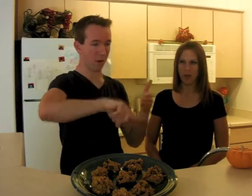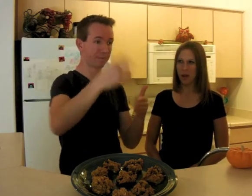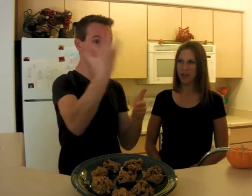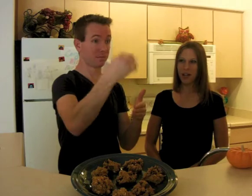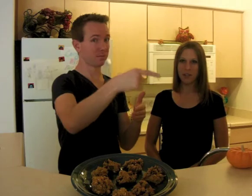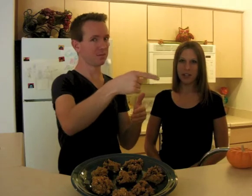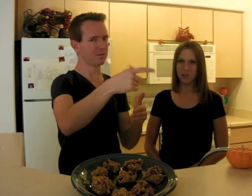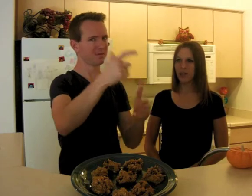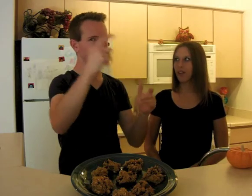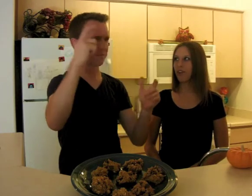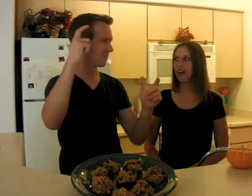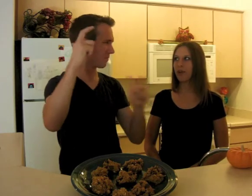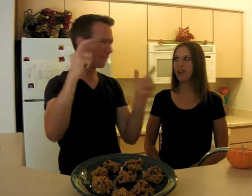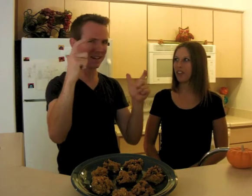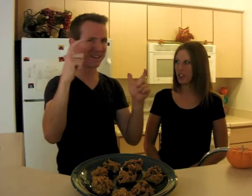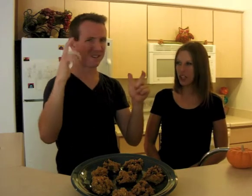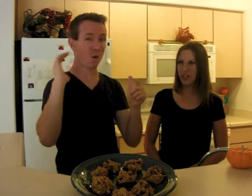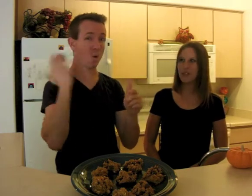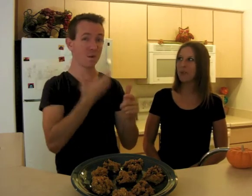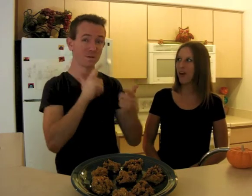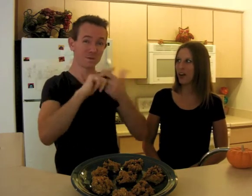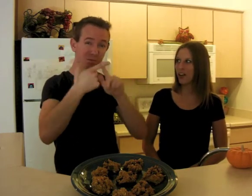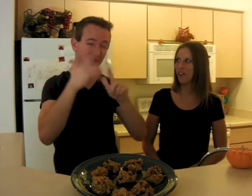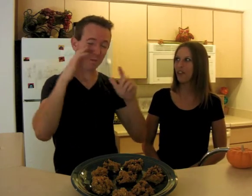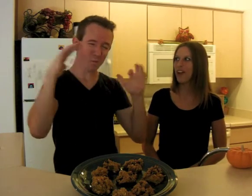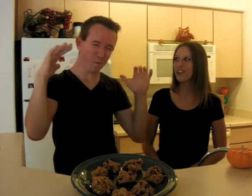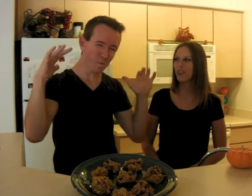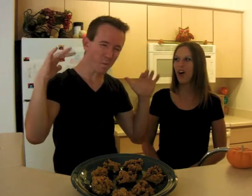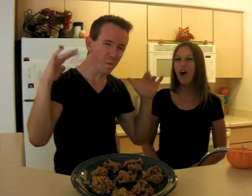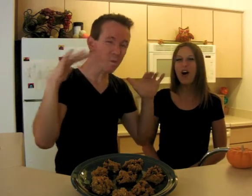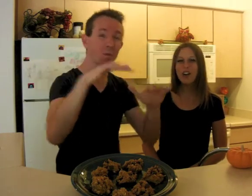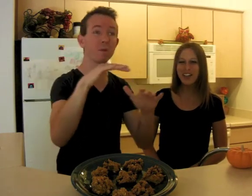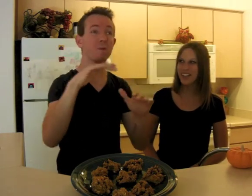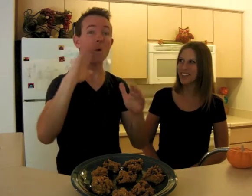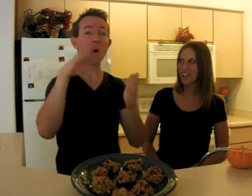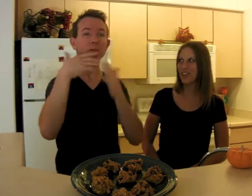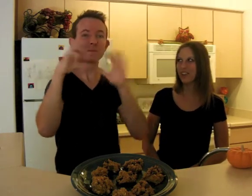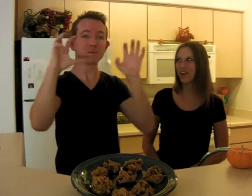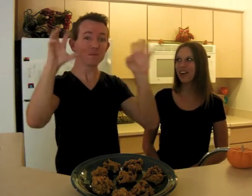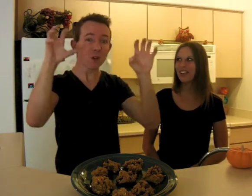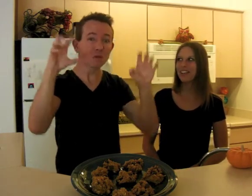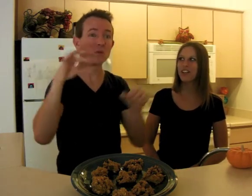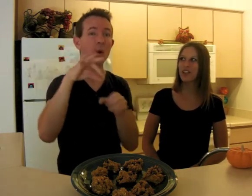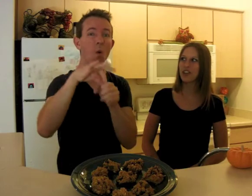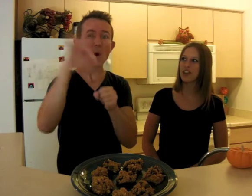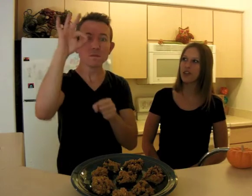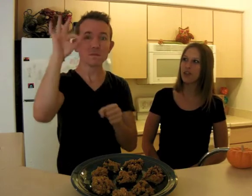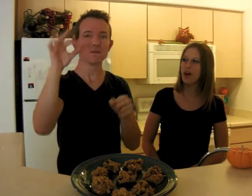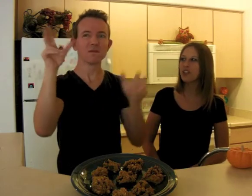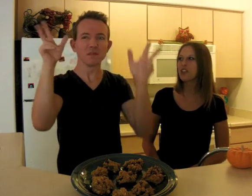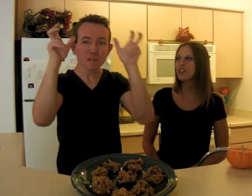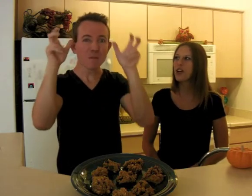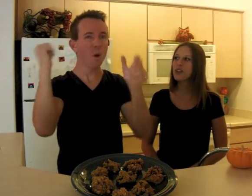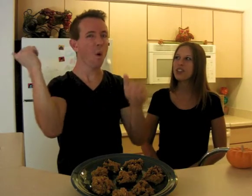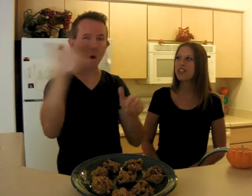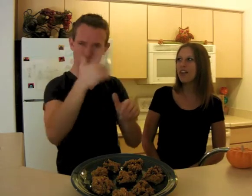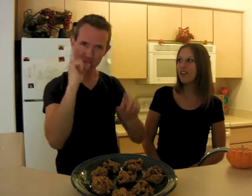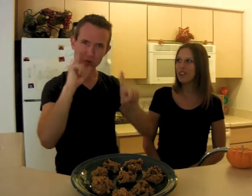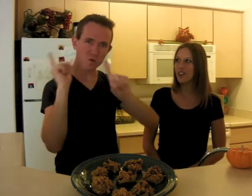coming up. Next week on Friday we have this huge party. Our friends are all getting together. We're all getting together for, you know, the monsters and ghosts and the devils